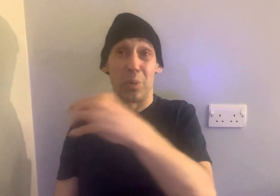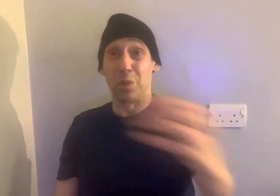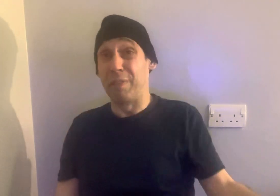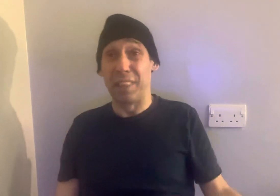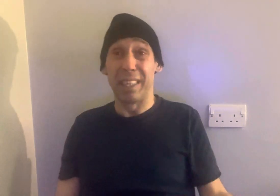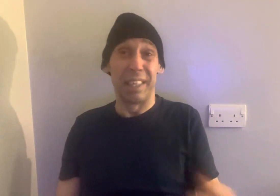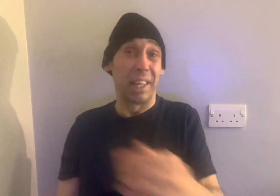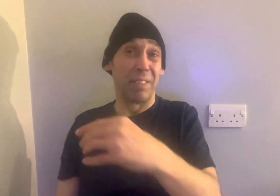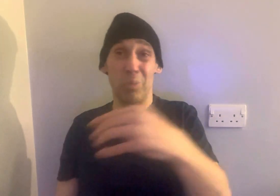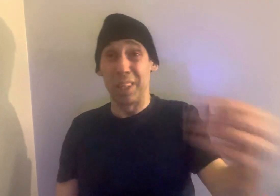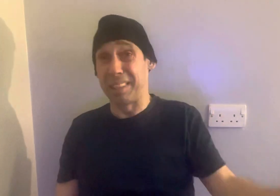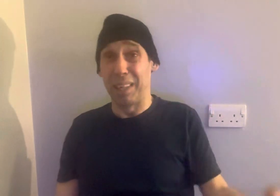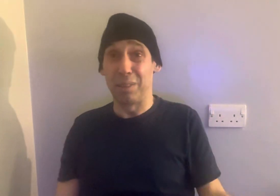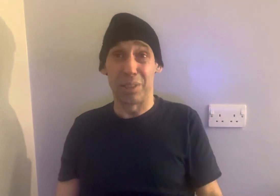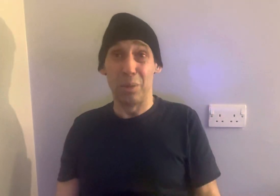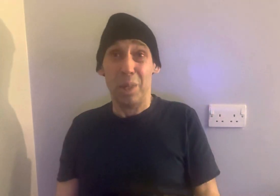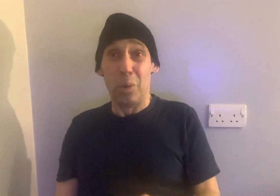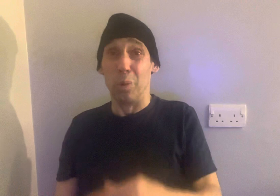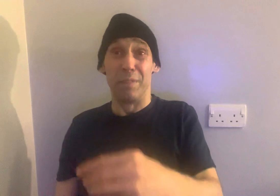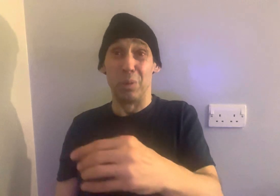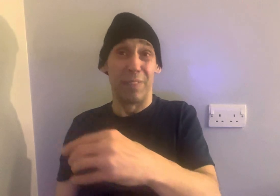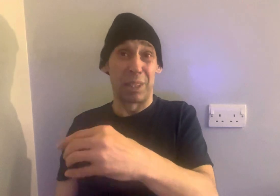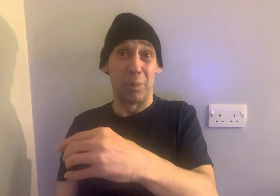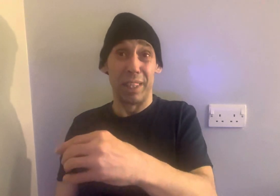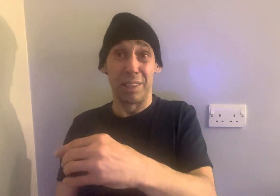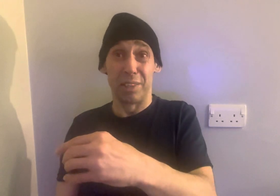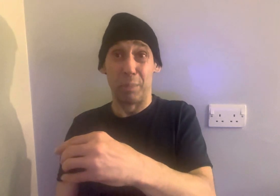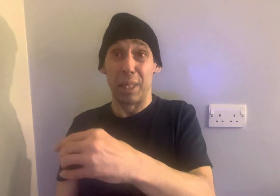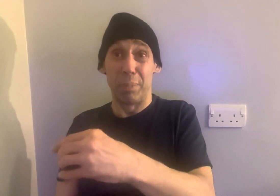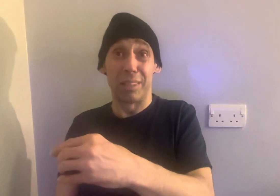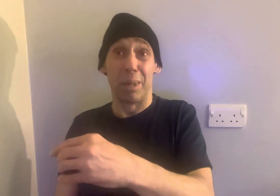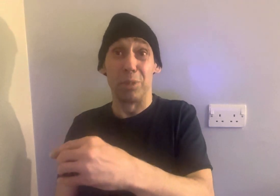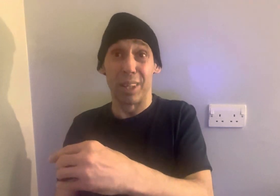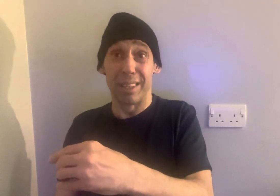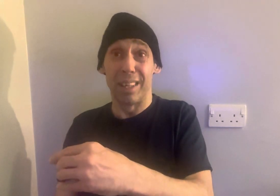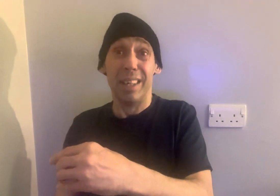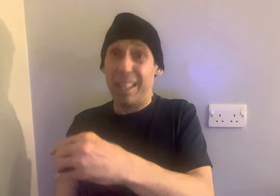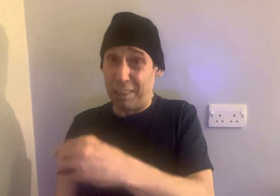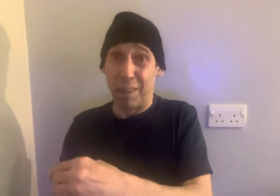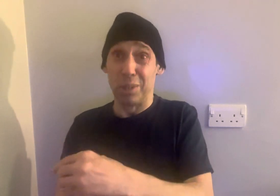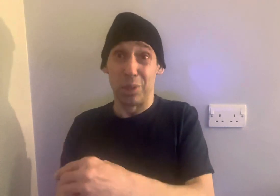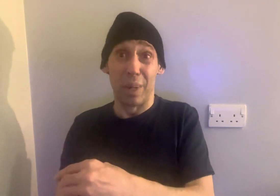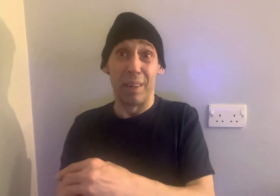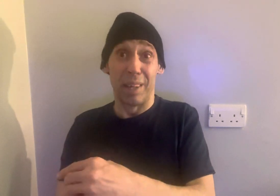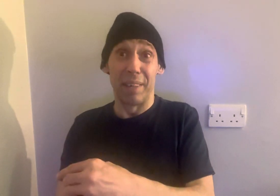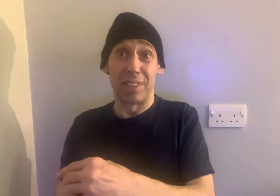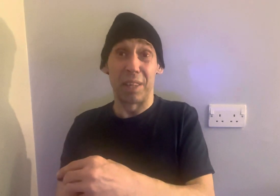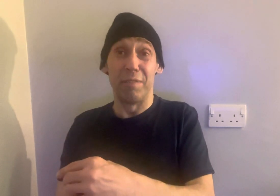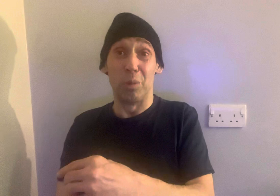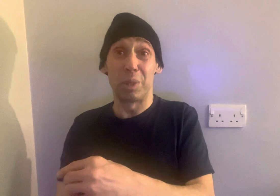a good thing. And none of it worked out. So all of you with aspirations of being a big time drug dealer, if I was you, I'd have second thoughts.